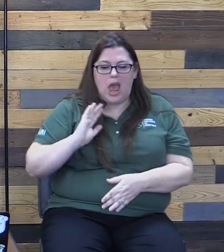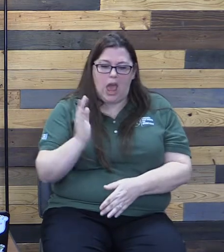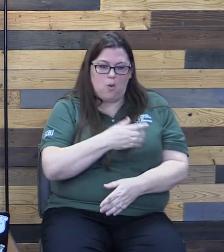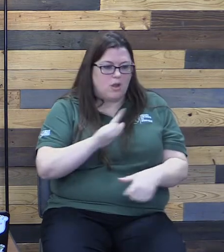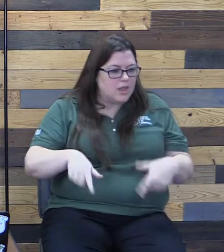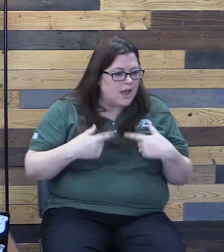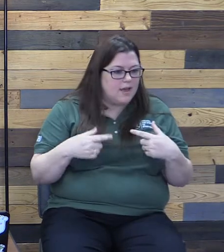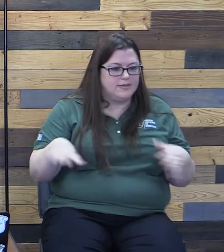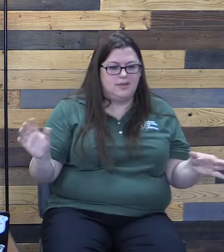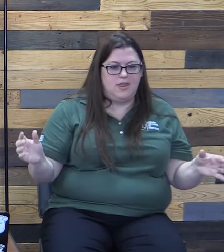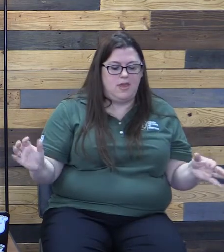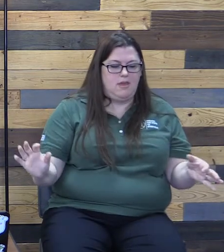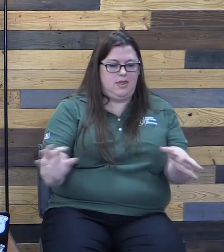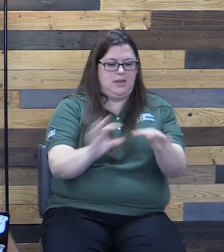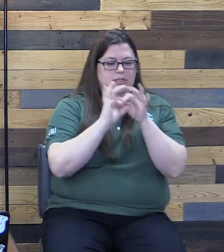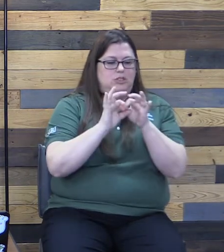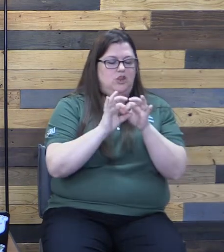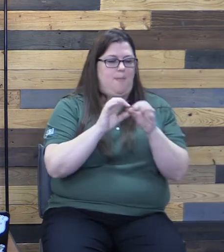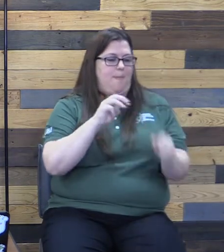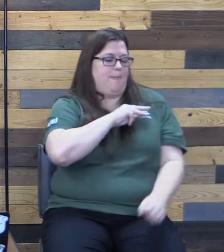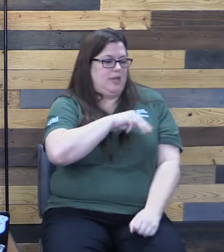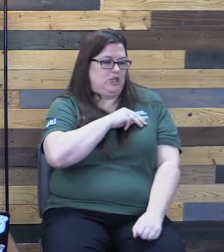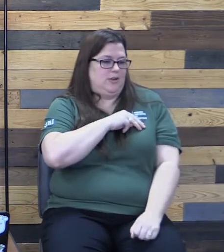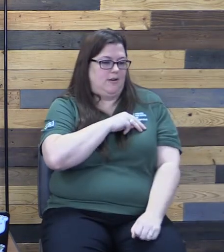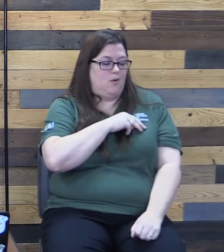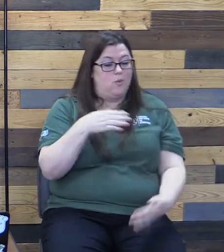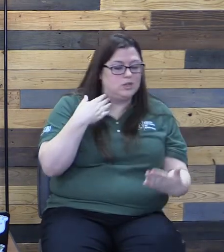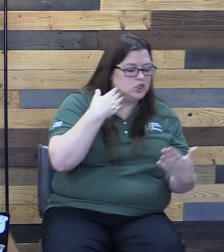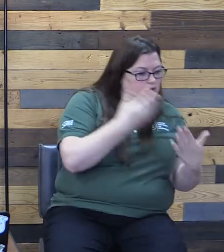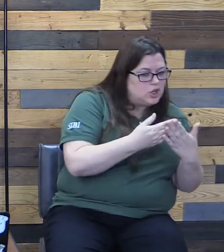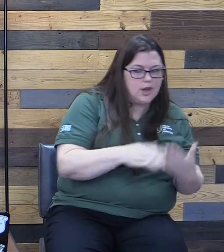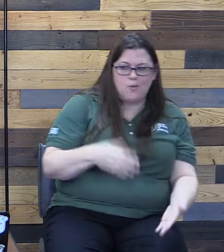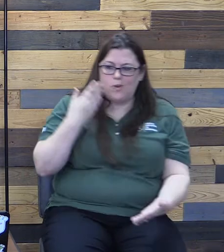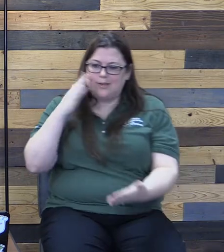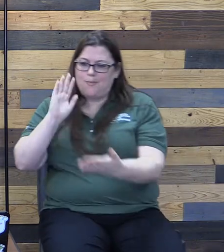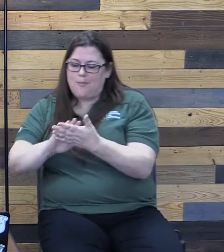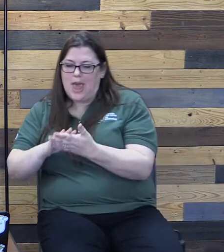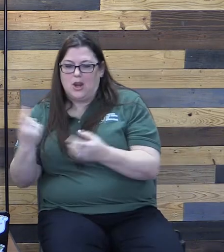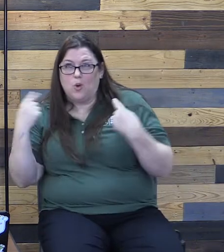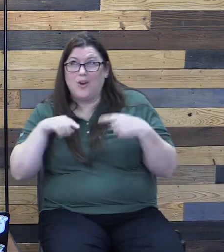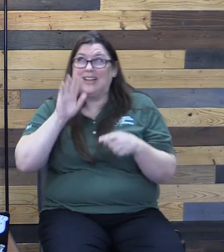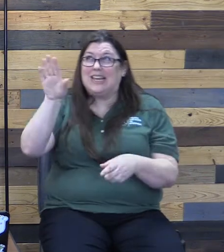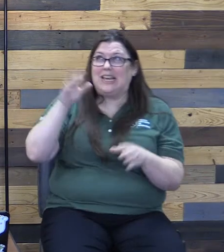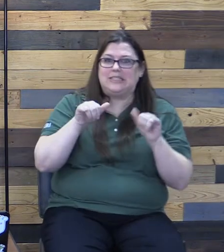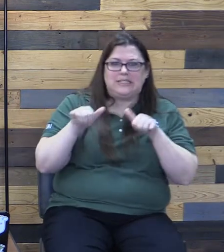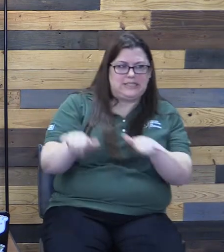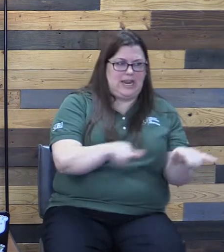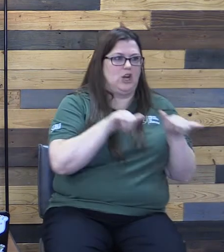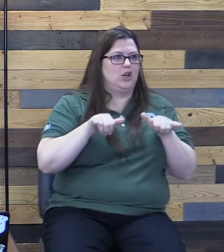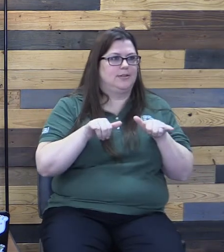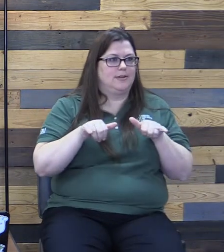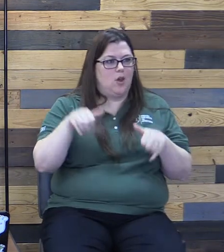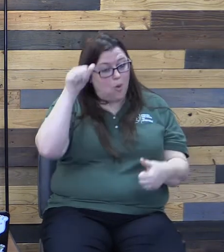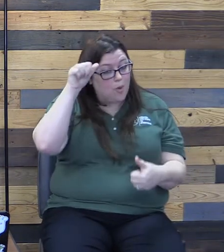have. He shows us what's good, what's bad, according to his standards. Because remember,